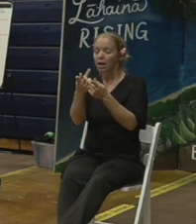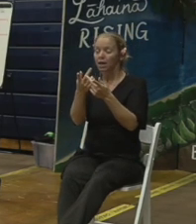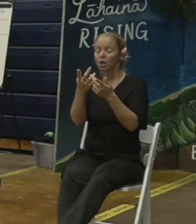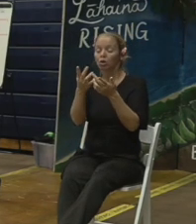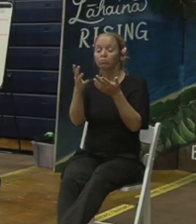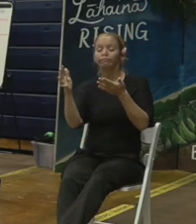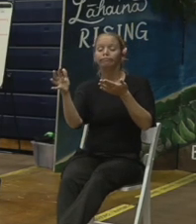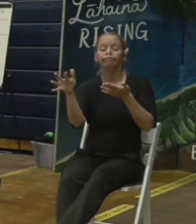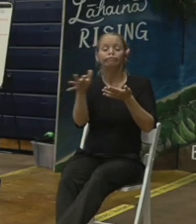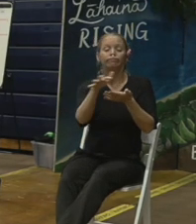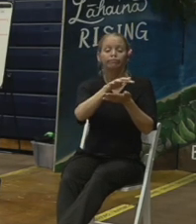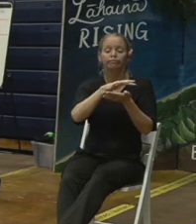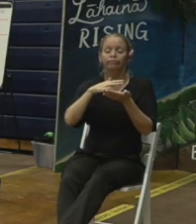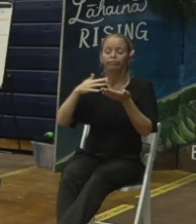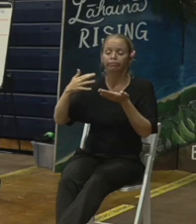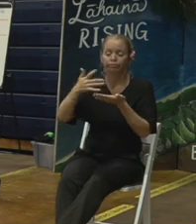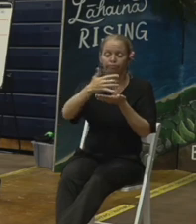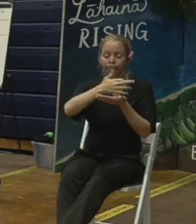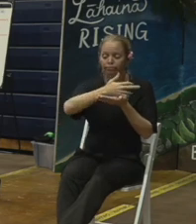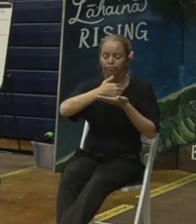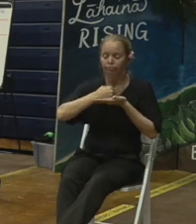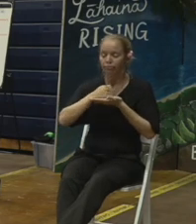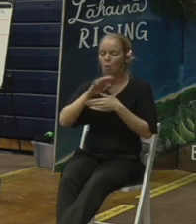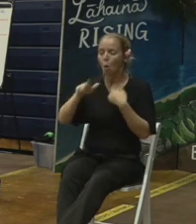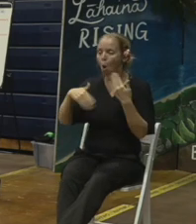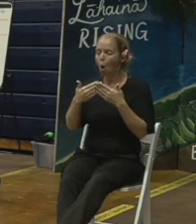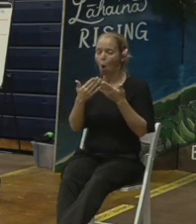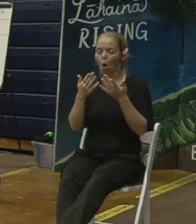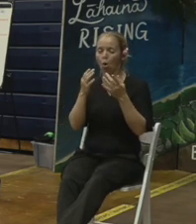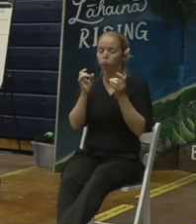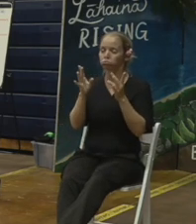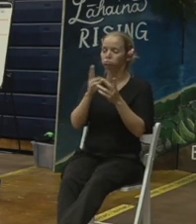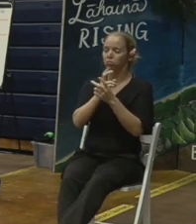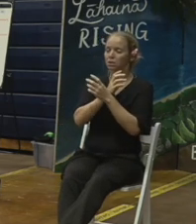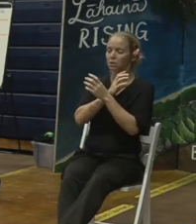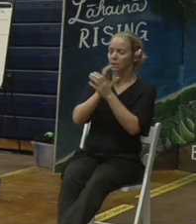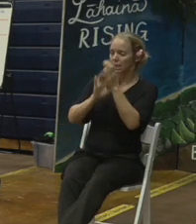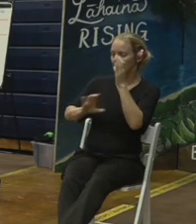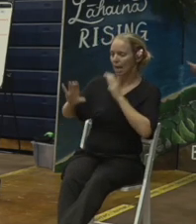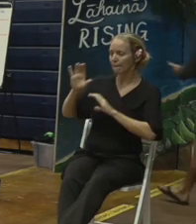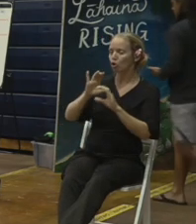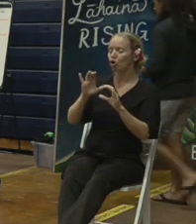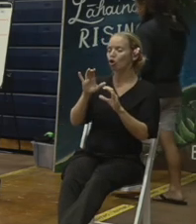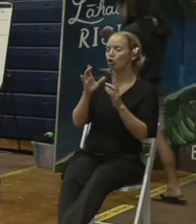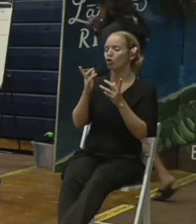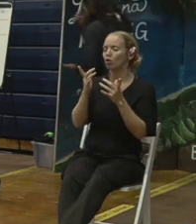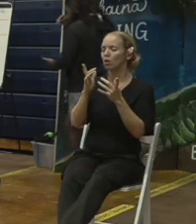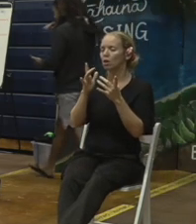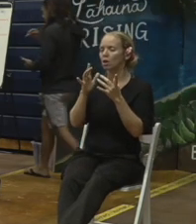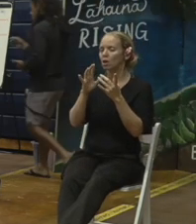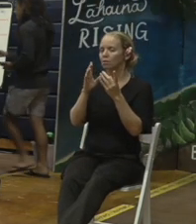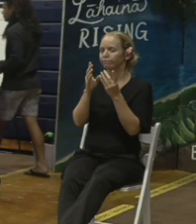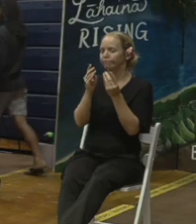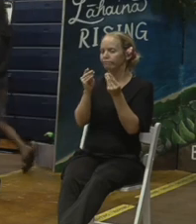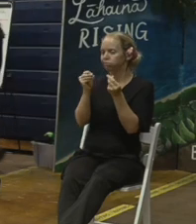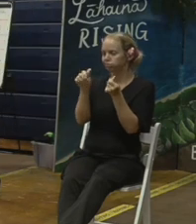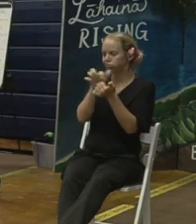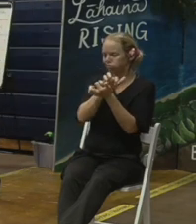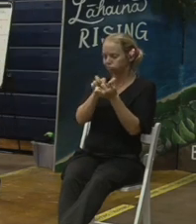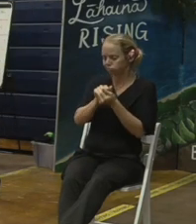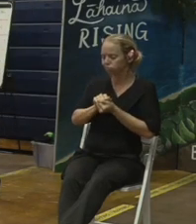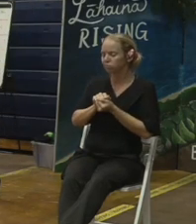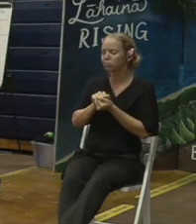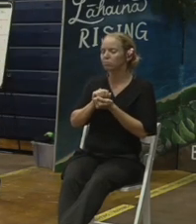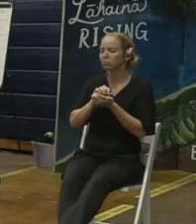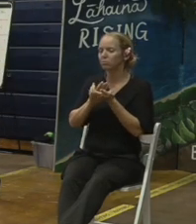fire including the PVC pipe and the dioxins and turn it into an inert material that can be sealed in concrete this